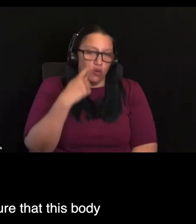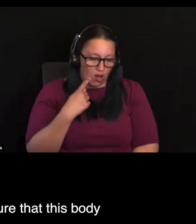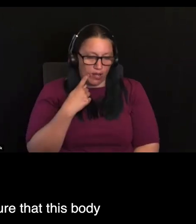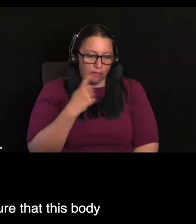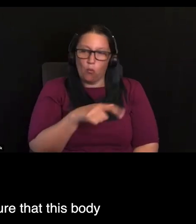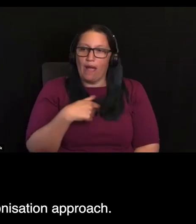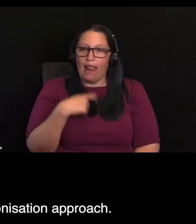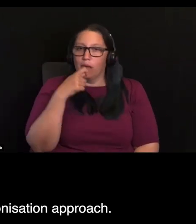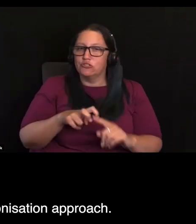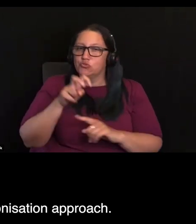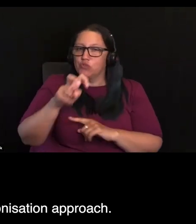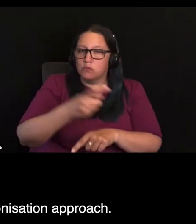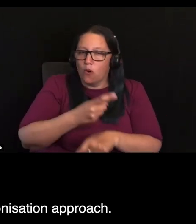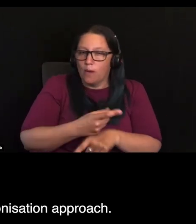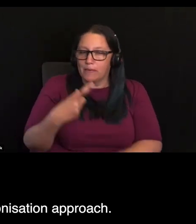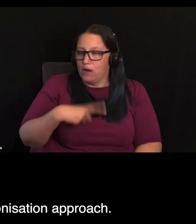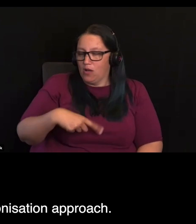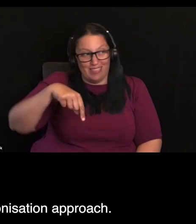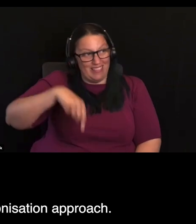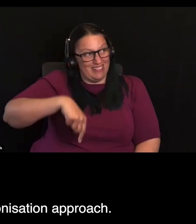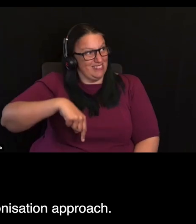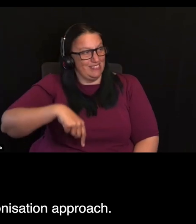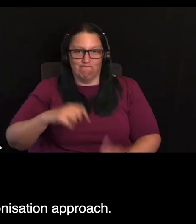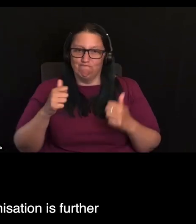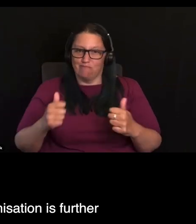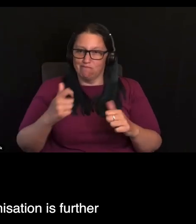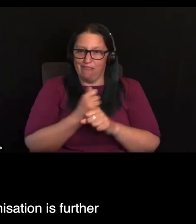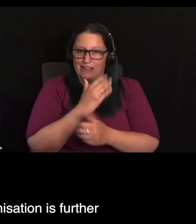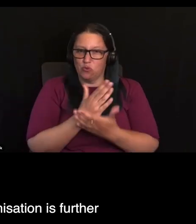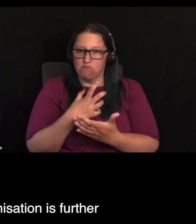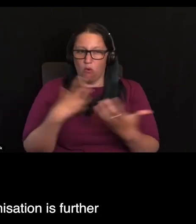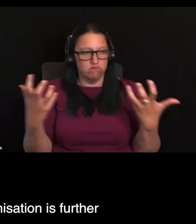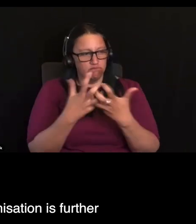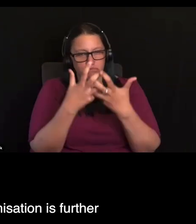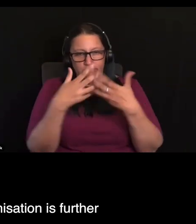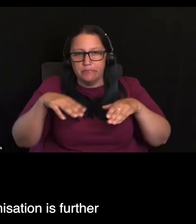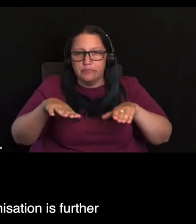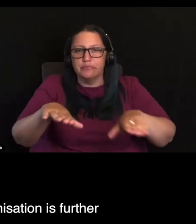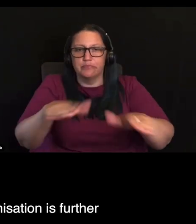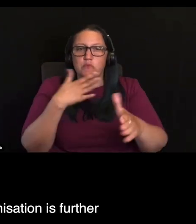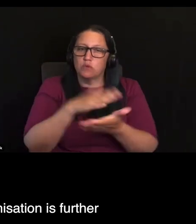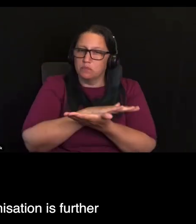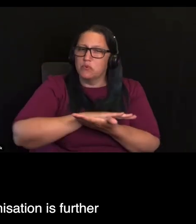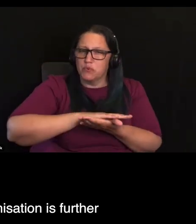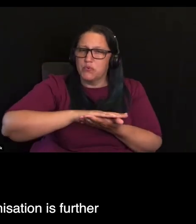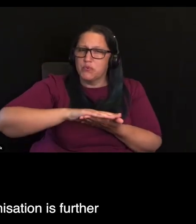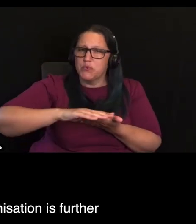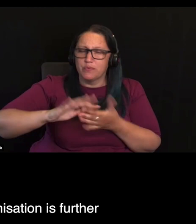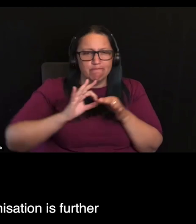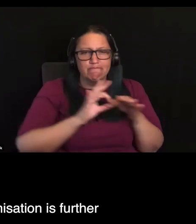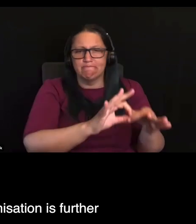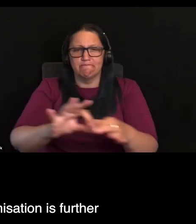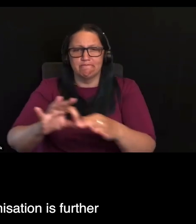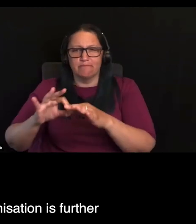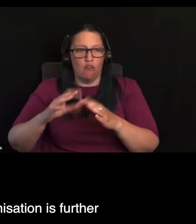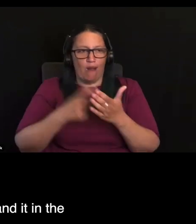that this body of work supports the broader harmonisation approach. And again, that concept of harmonisation